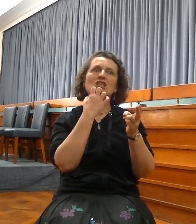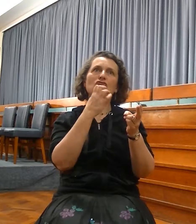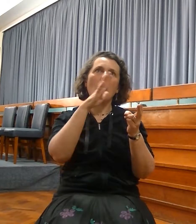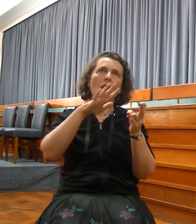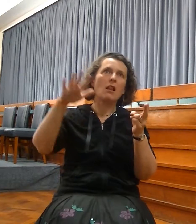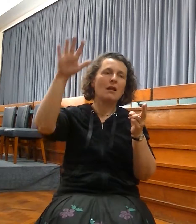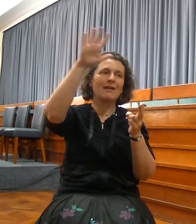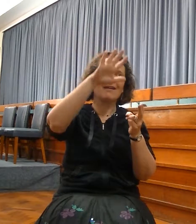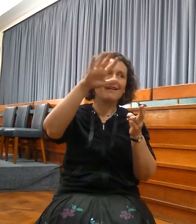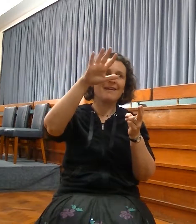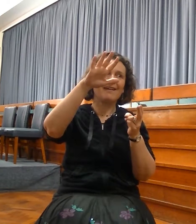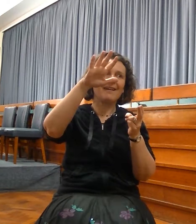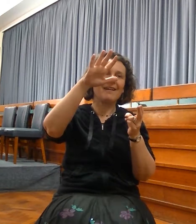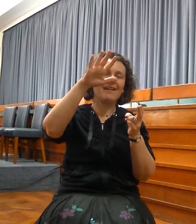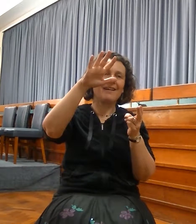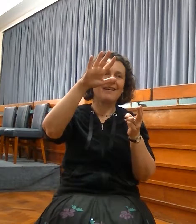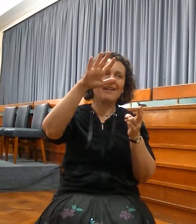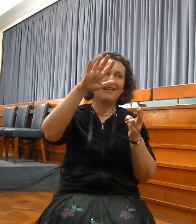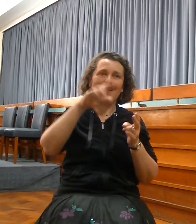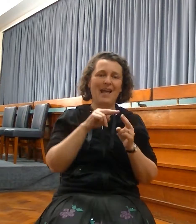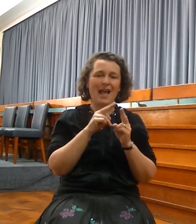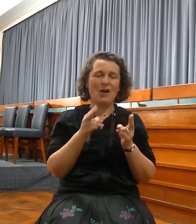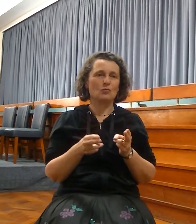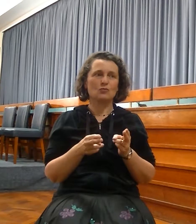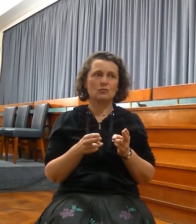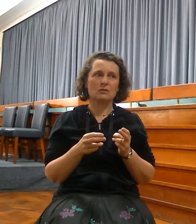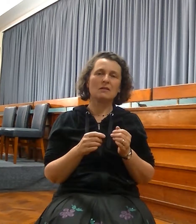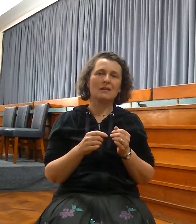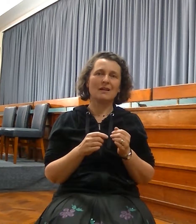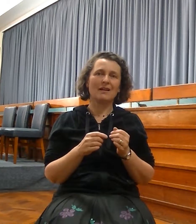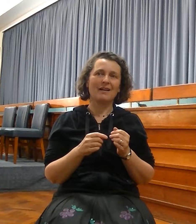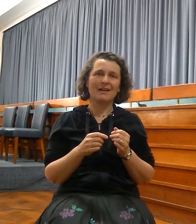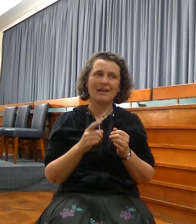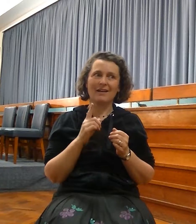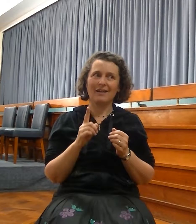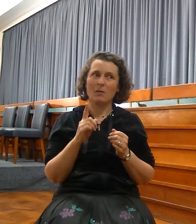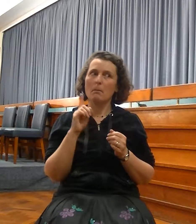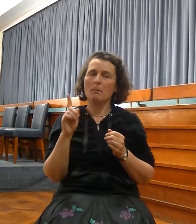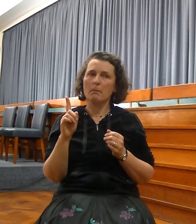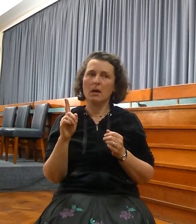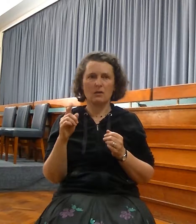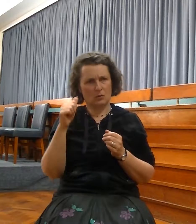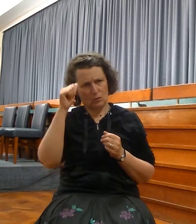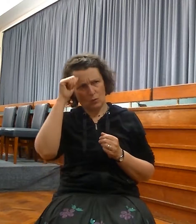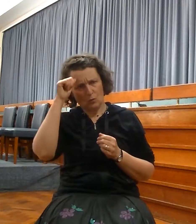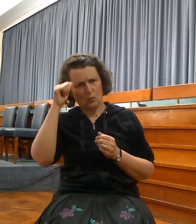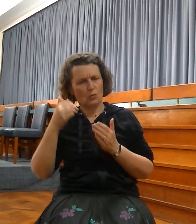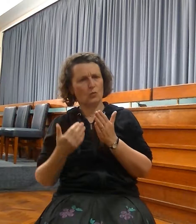told quite clearly in the New Testament that this is the Christian covenant. The church age, the New Testament